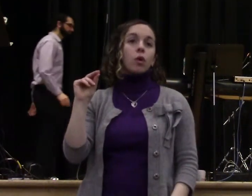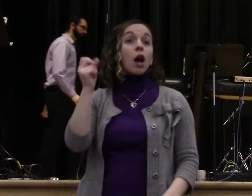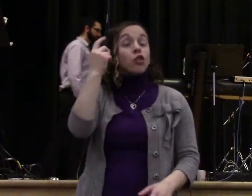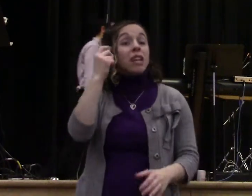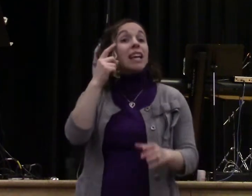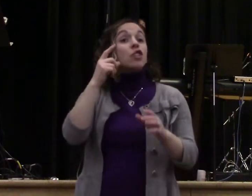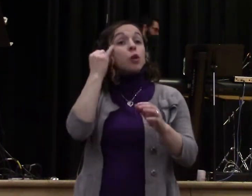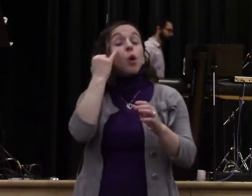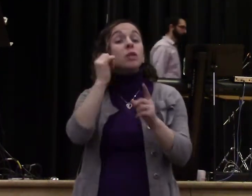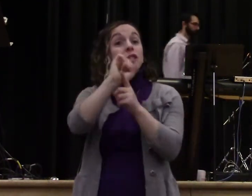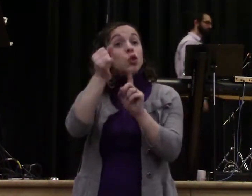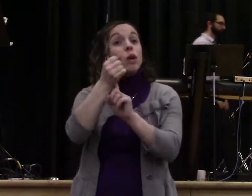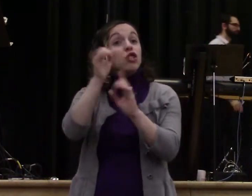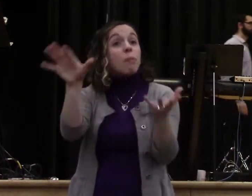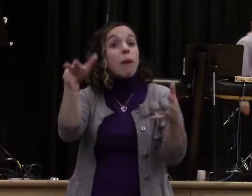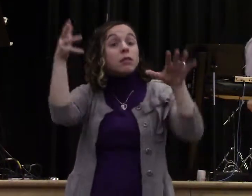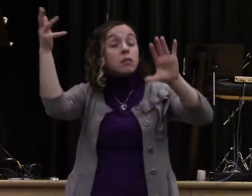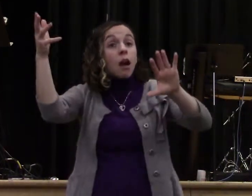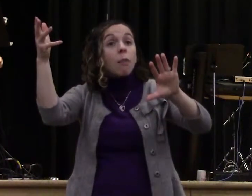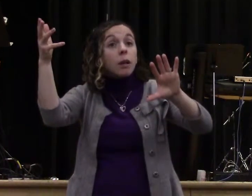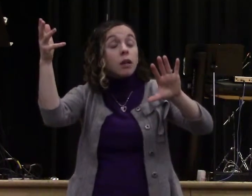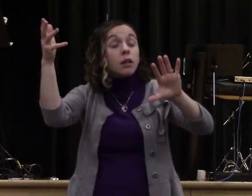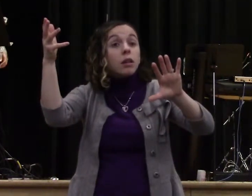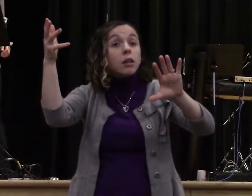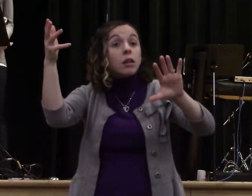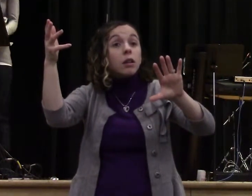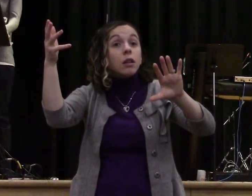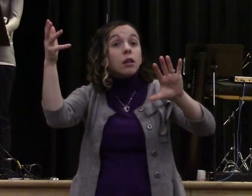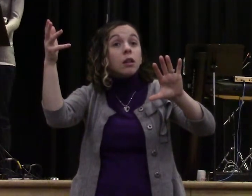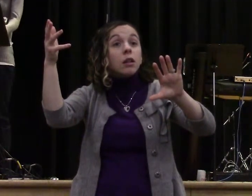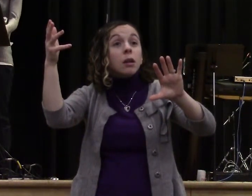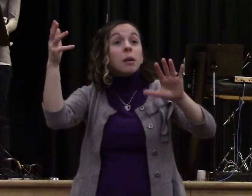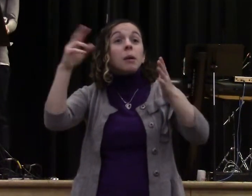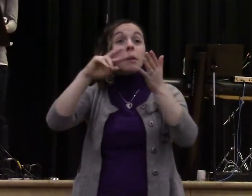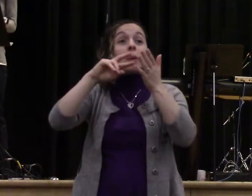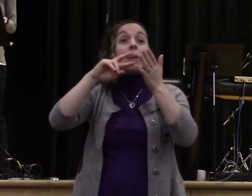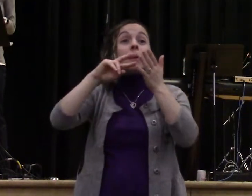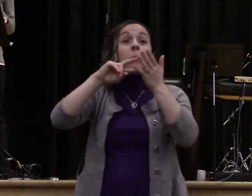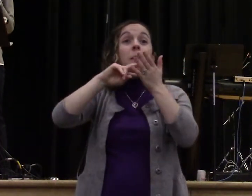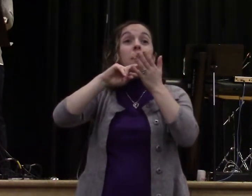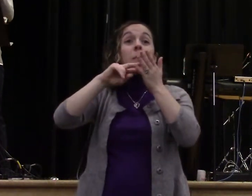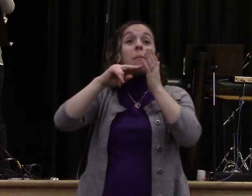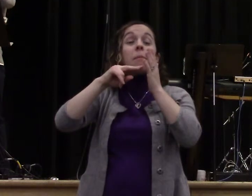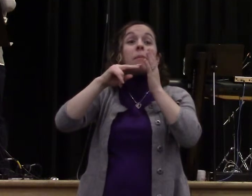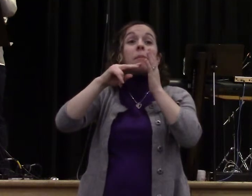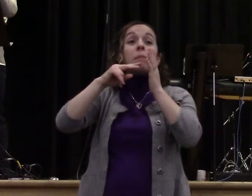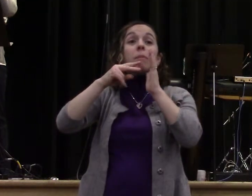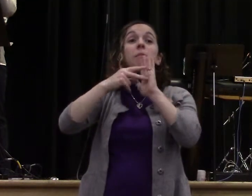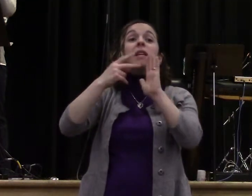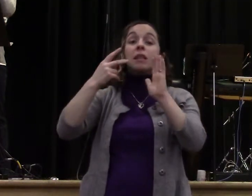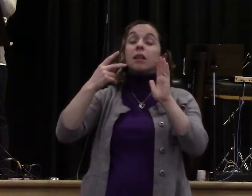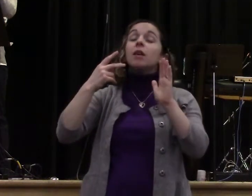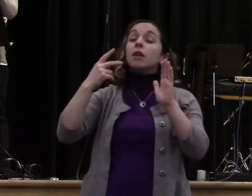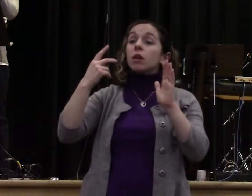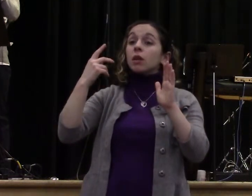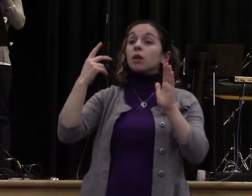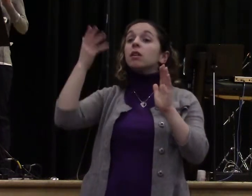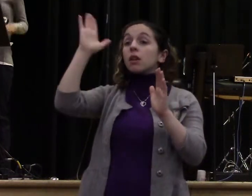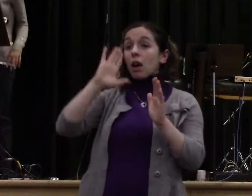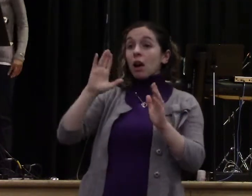mess, not the mess of the mess makers. Again, mirror God's love in the mess, not the mess of the mess makers. Again, mirror God's love in the mess, not